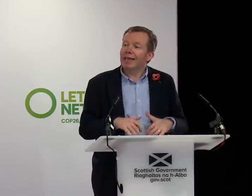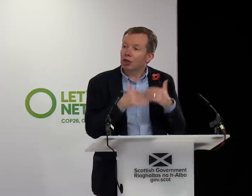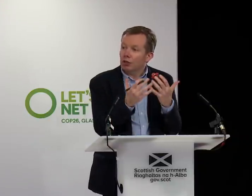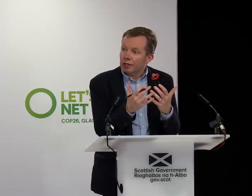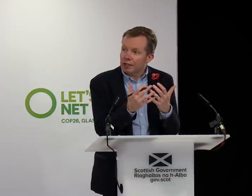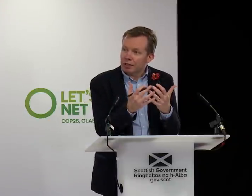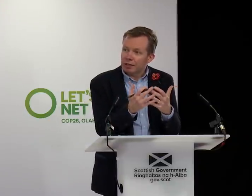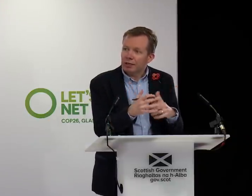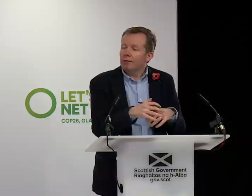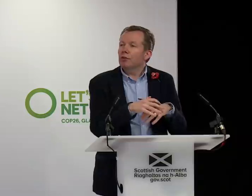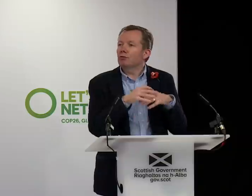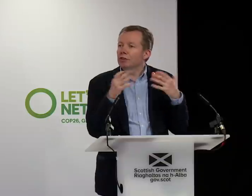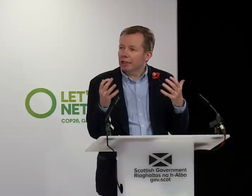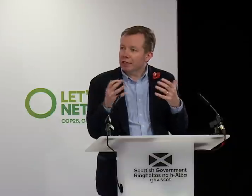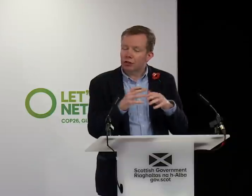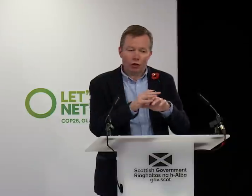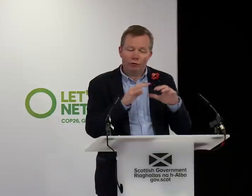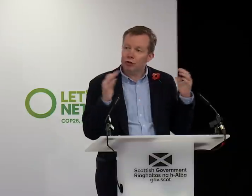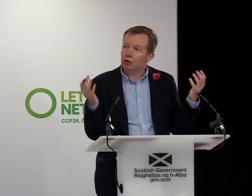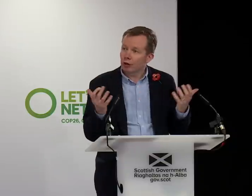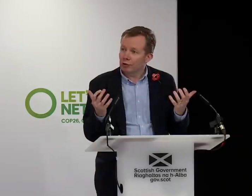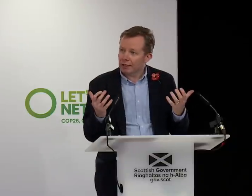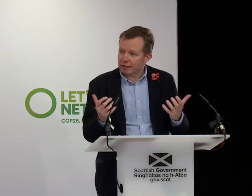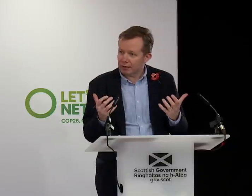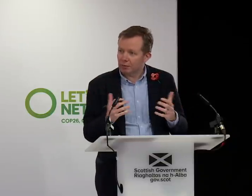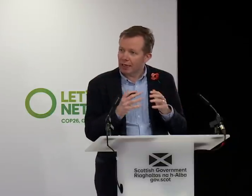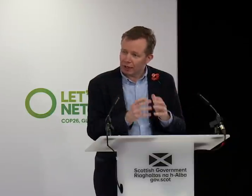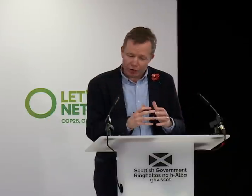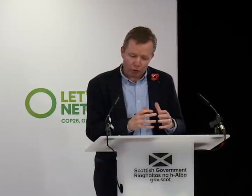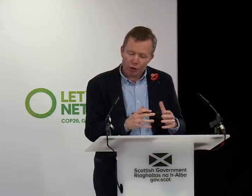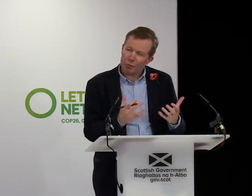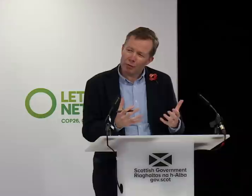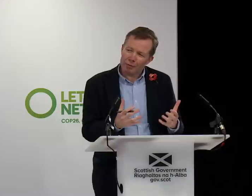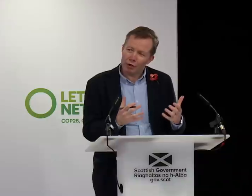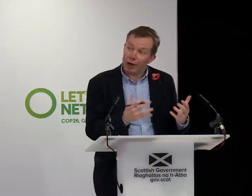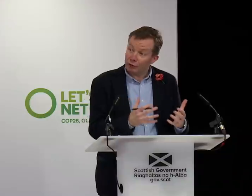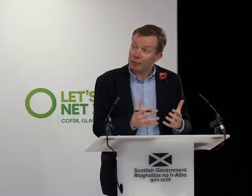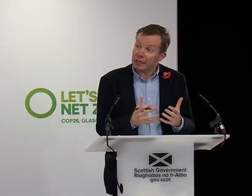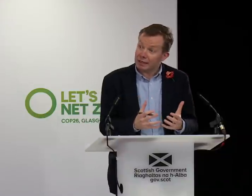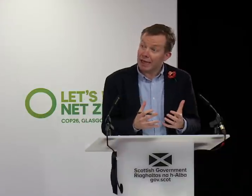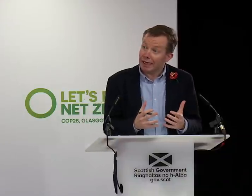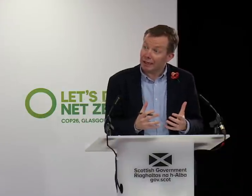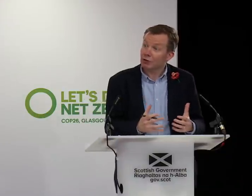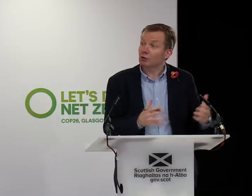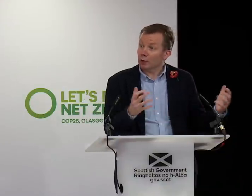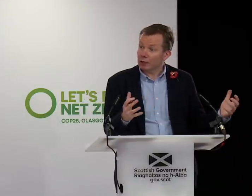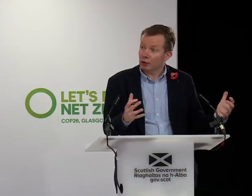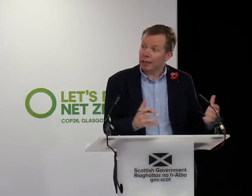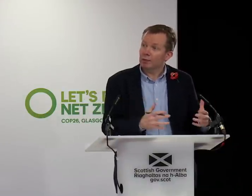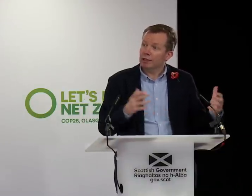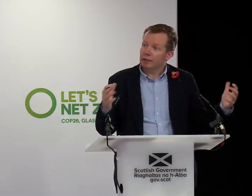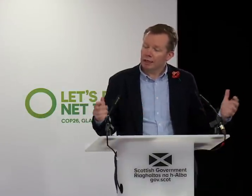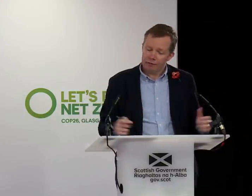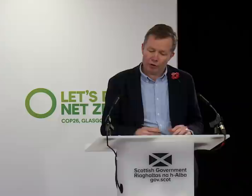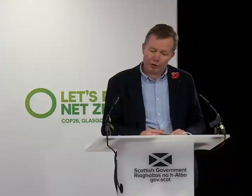increased the resilience of the surrounding system in Glasgow. But remember, not everybody is staying in Glasgow, quite a lot